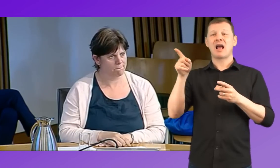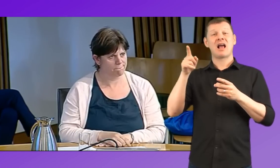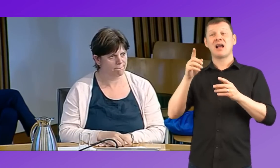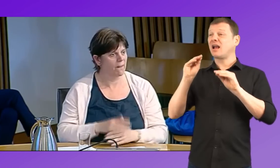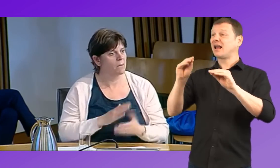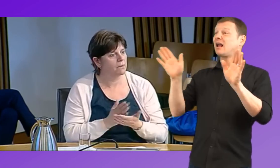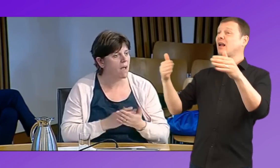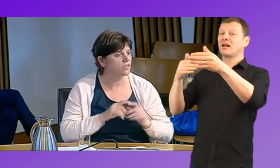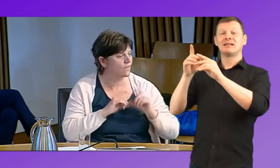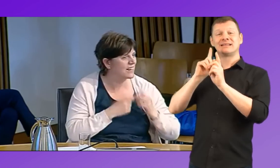education through a third party.